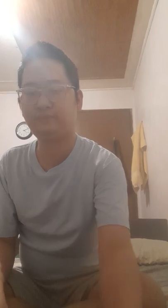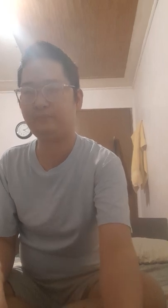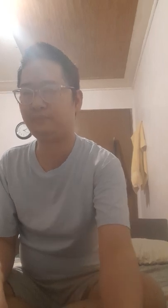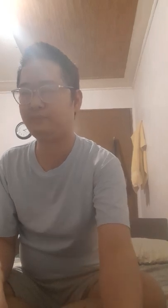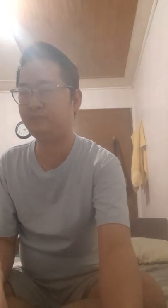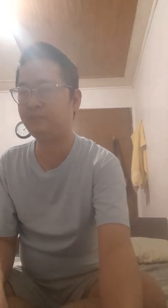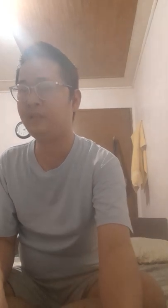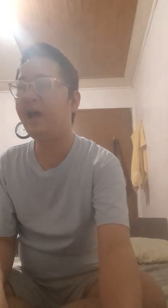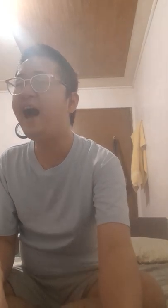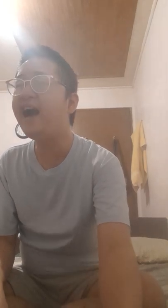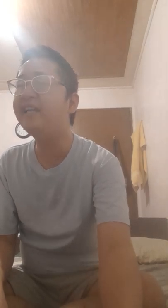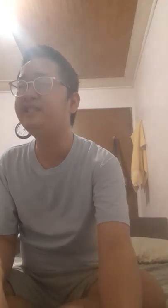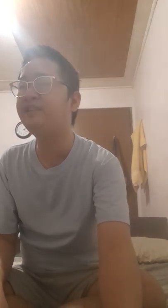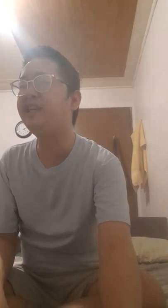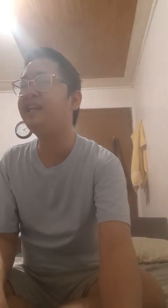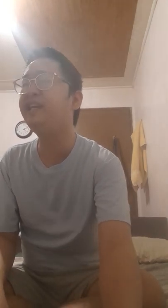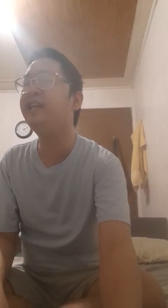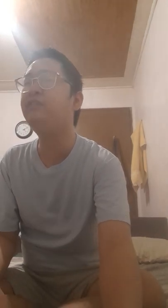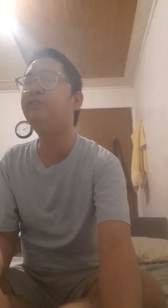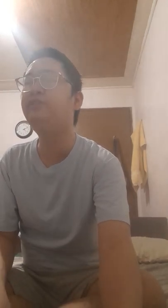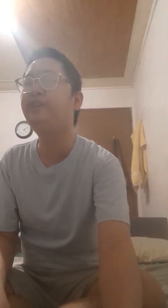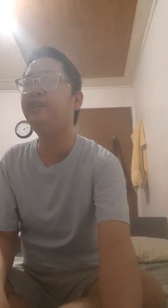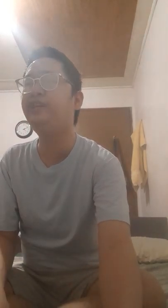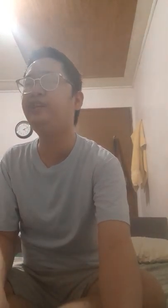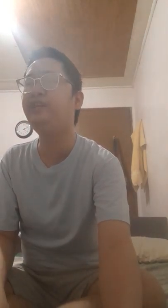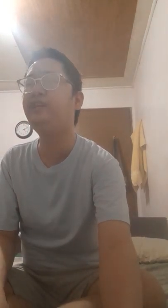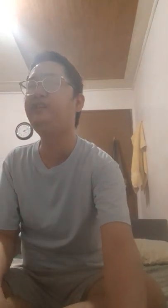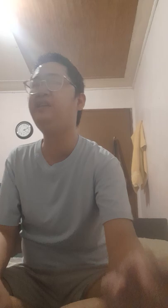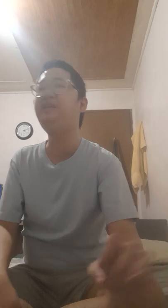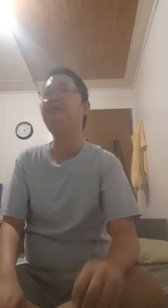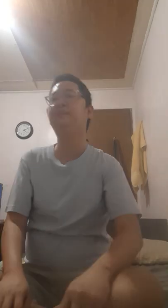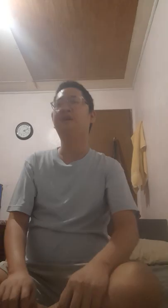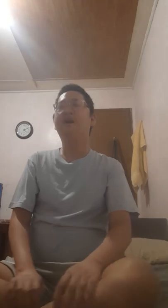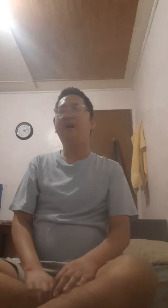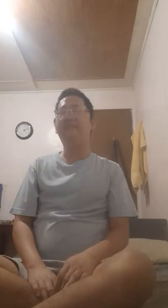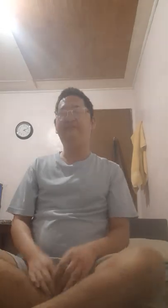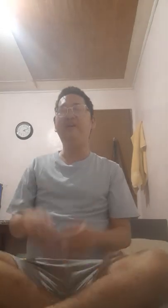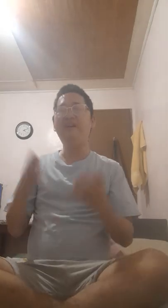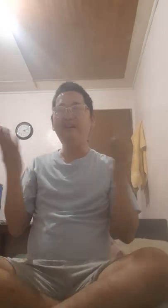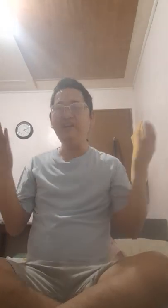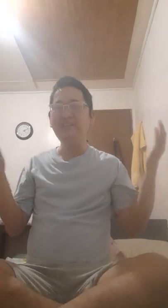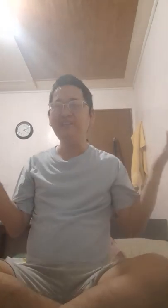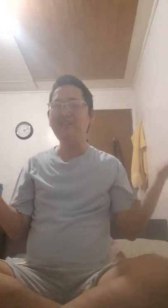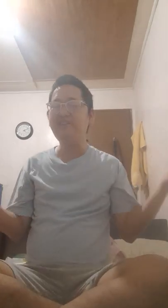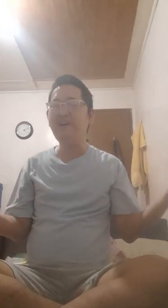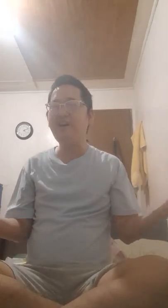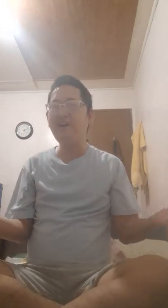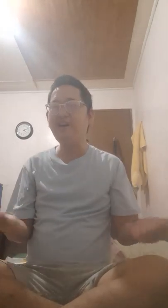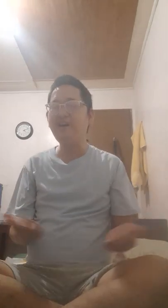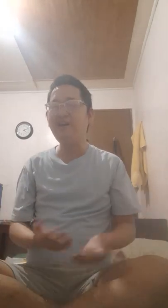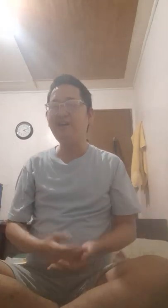I still dream of Argonaut